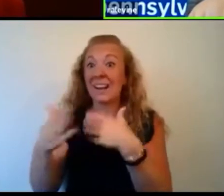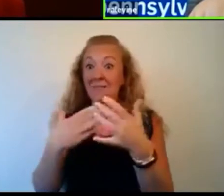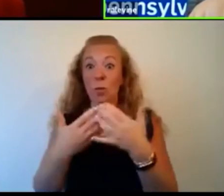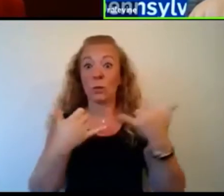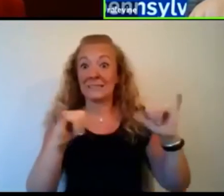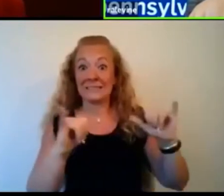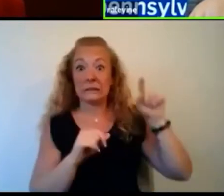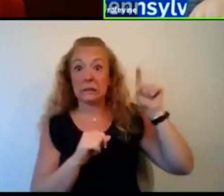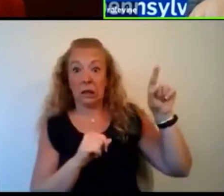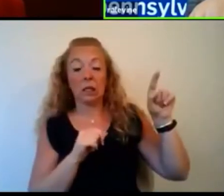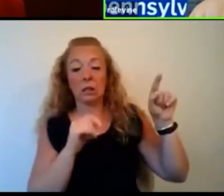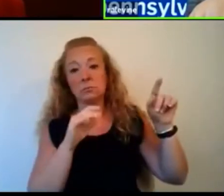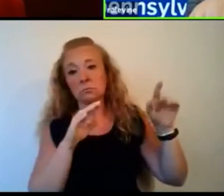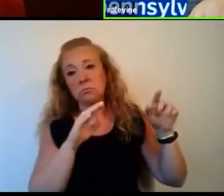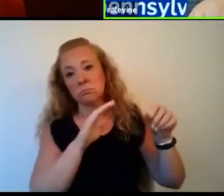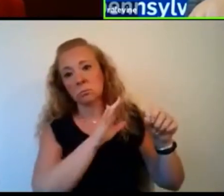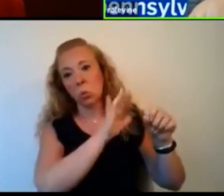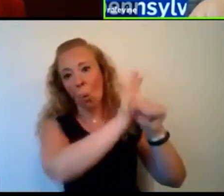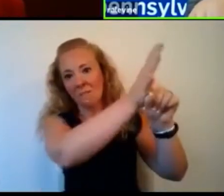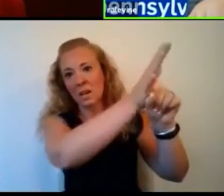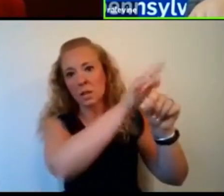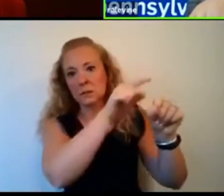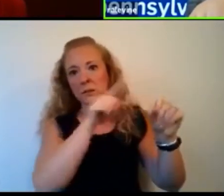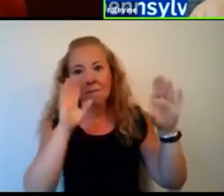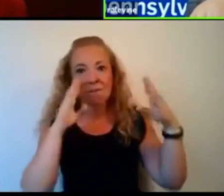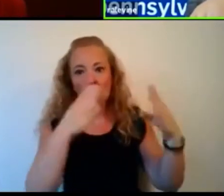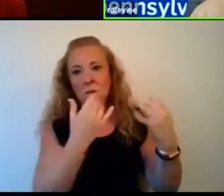staying focused on COVID-19.